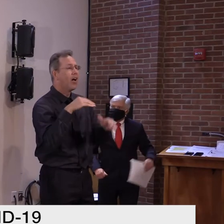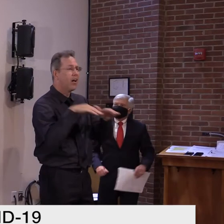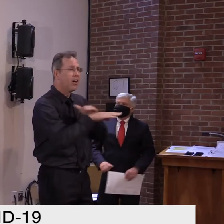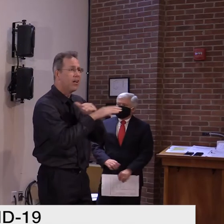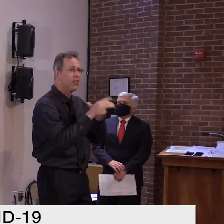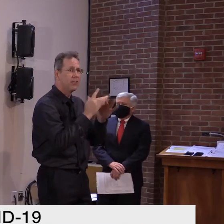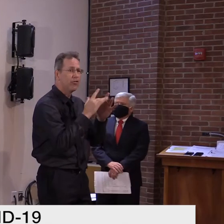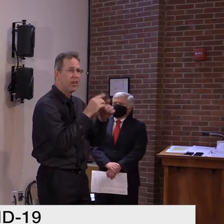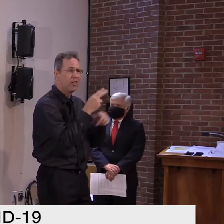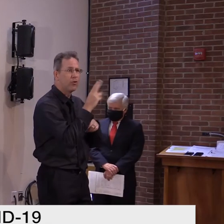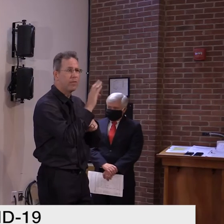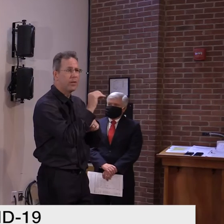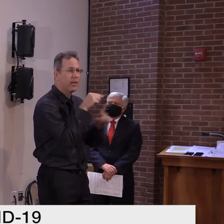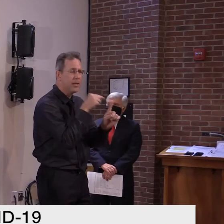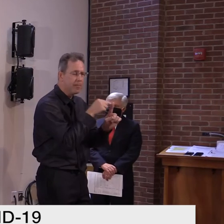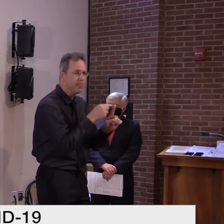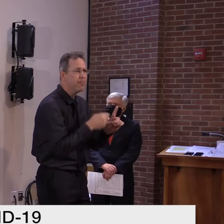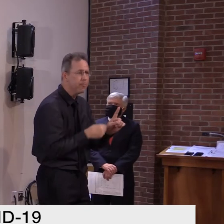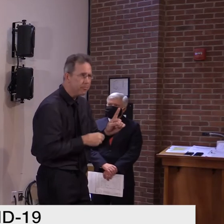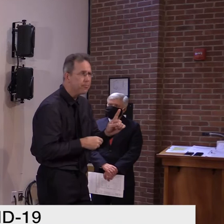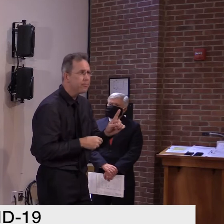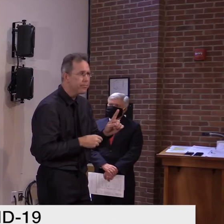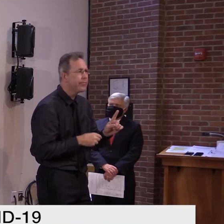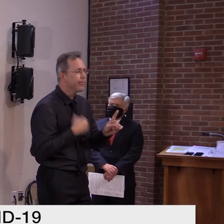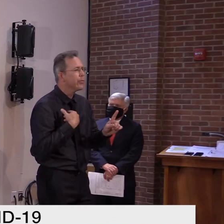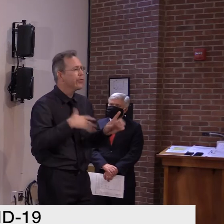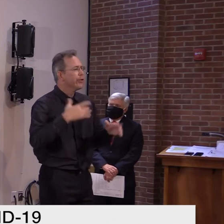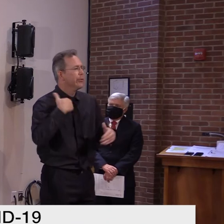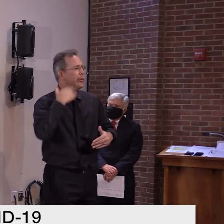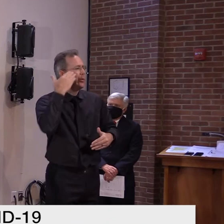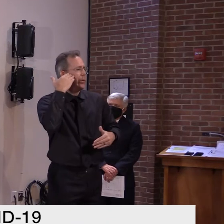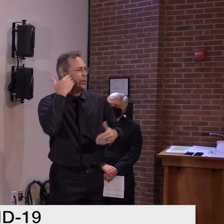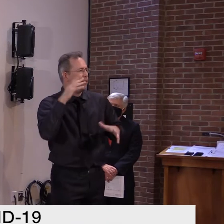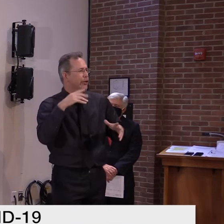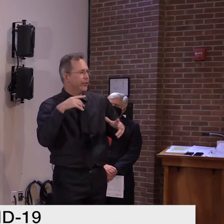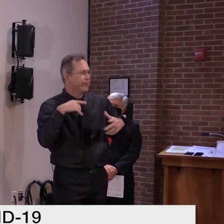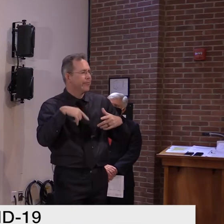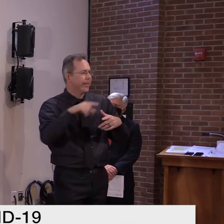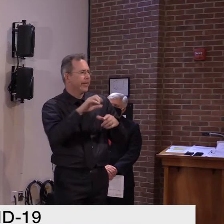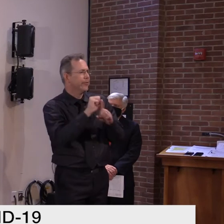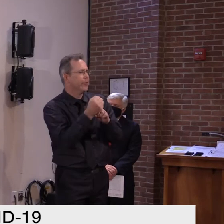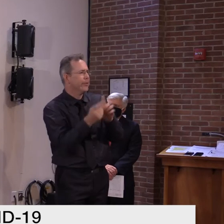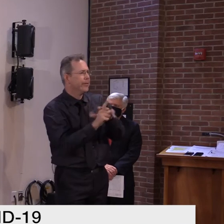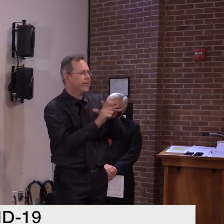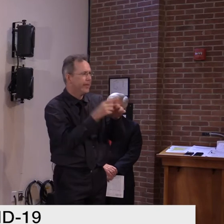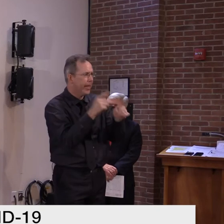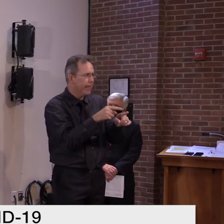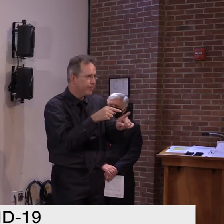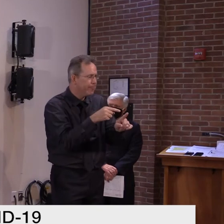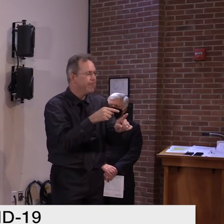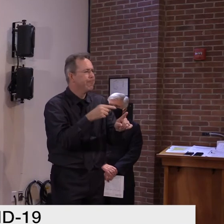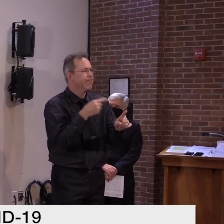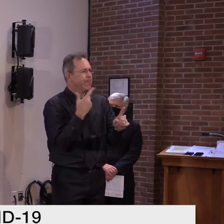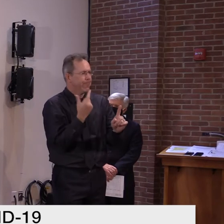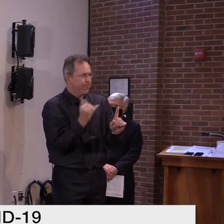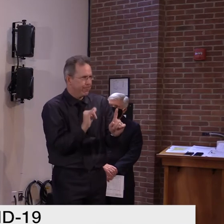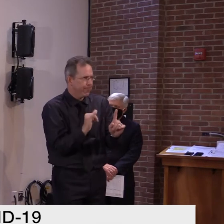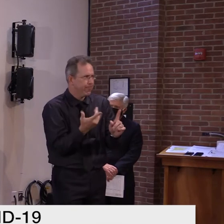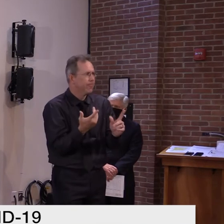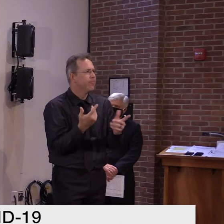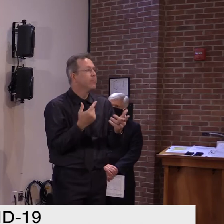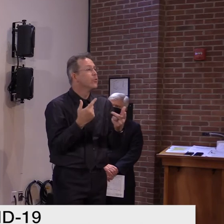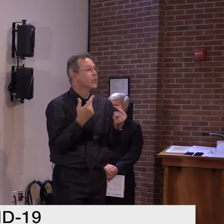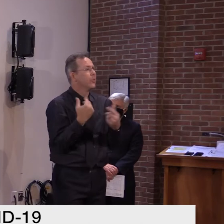Correct. So, so, yes, the answer is yes, we are aware of cases that, that pertains to. However, I believe at the Tuesday press